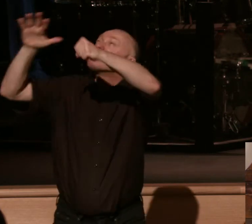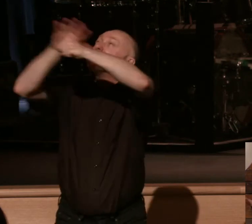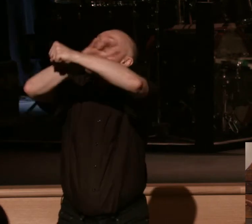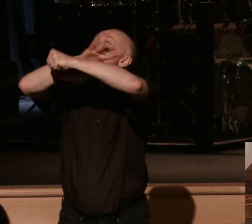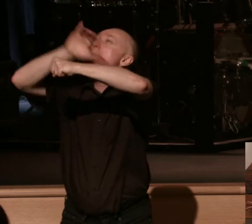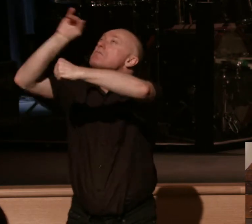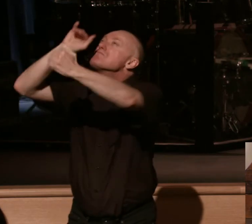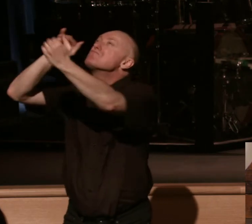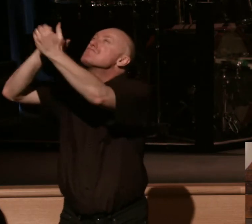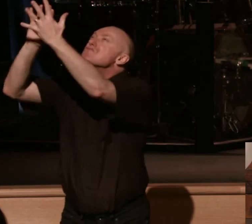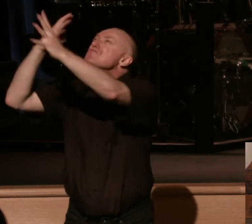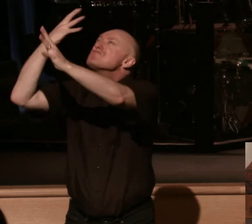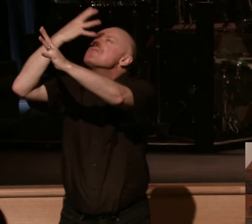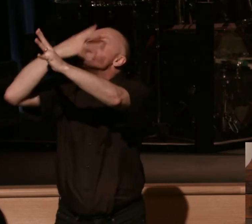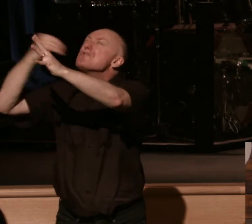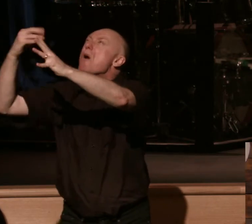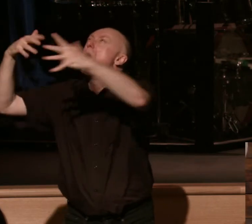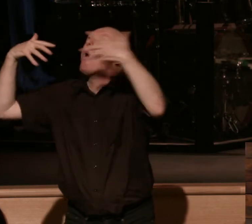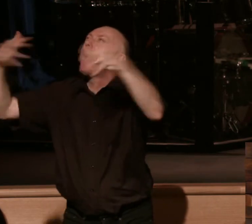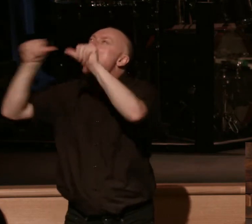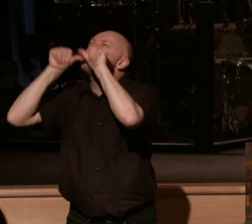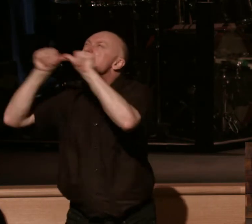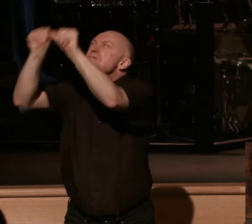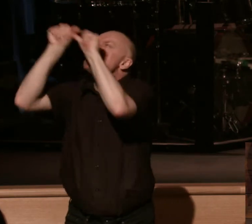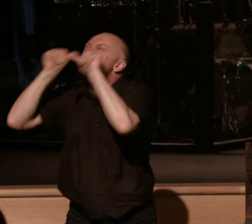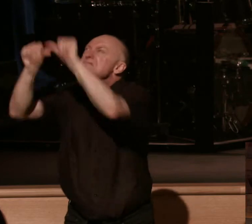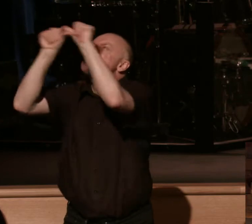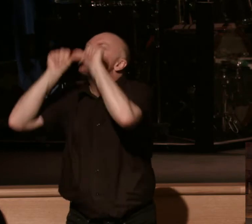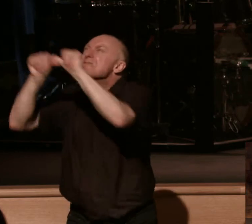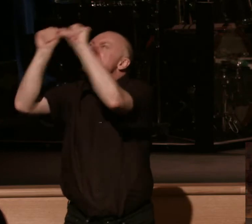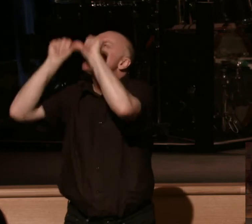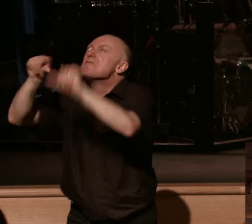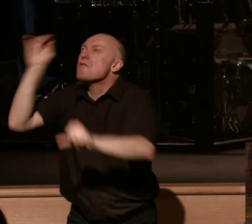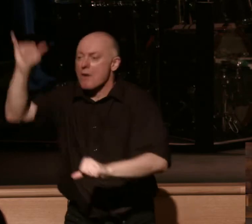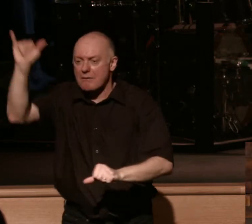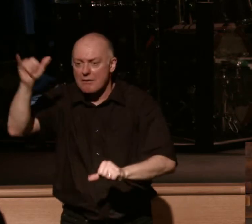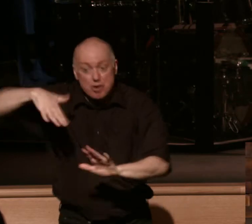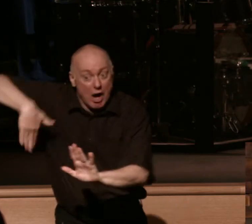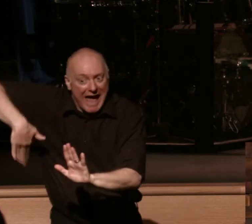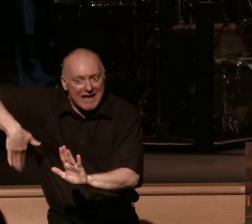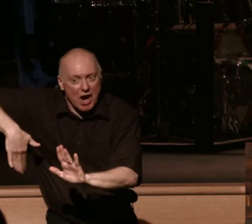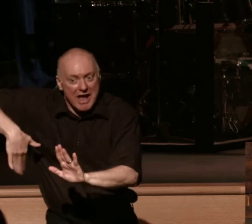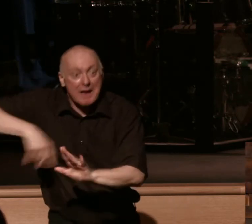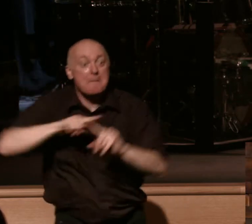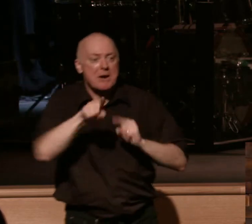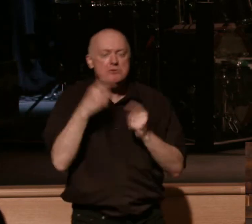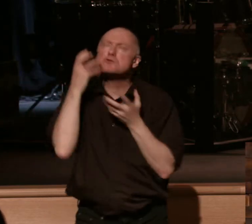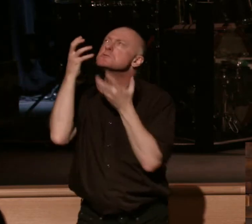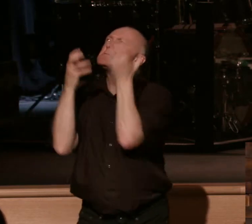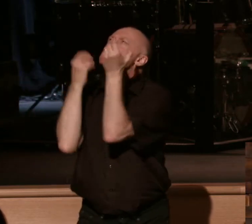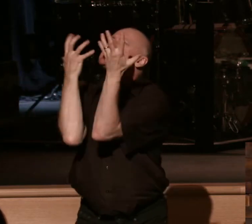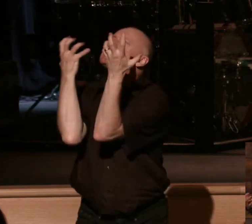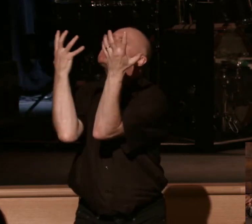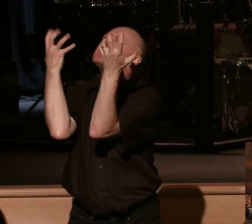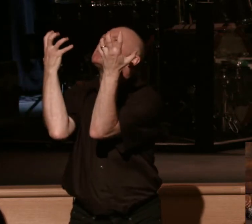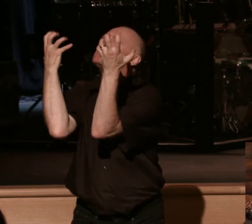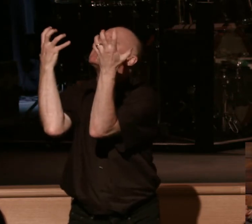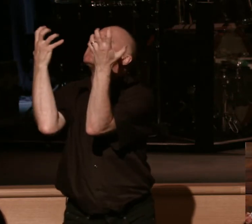presence and beauty will be on and on forever and ever. That's the not yet, but you groan. You groan for that day